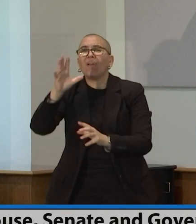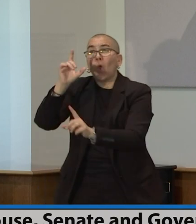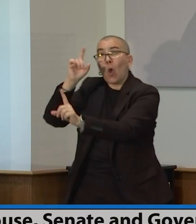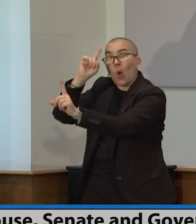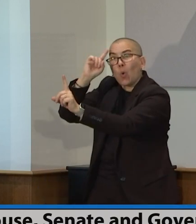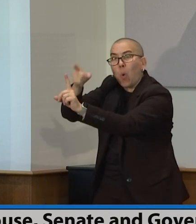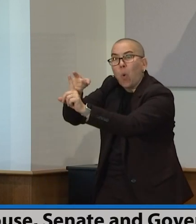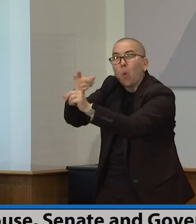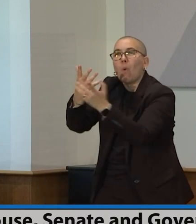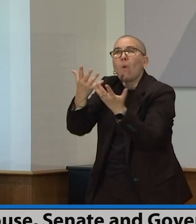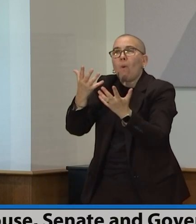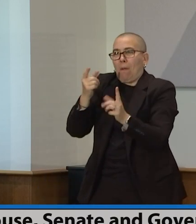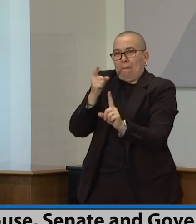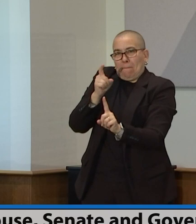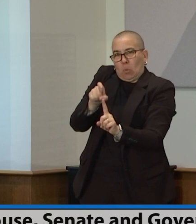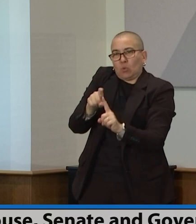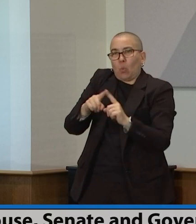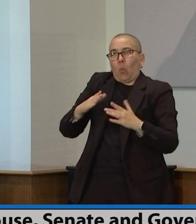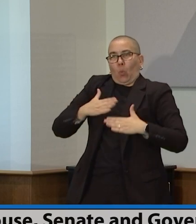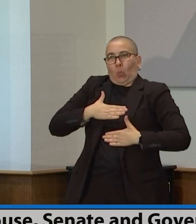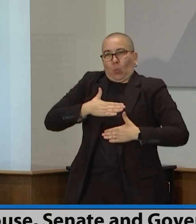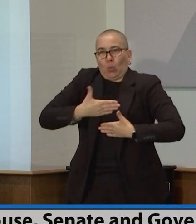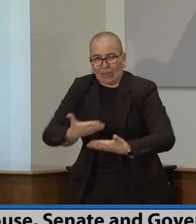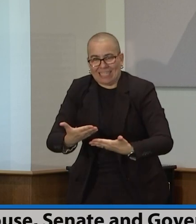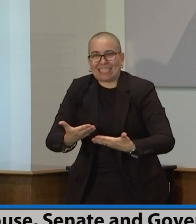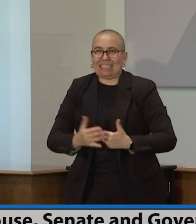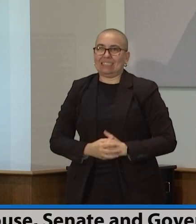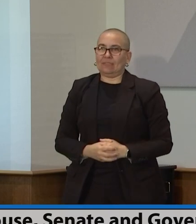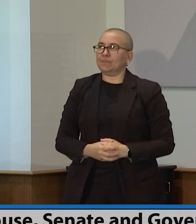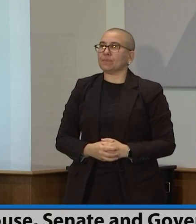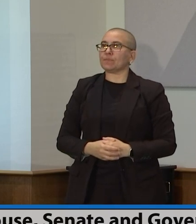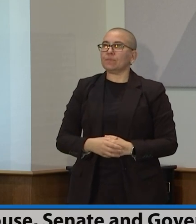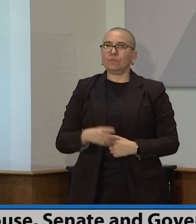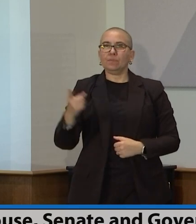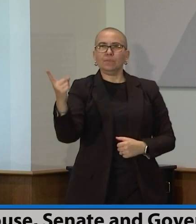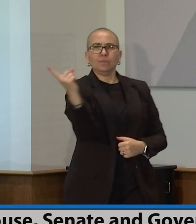hear what they come up with. Can the public see the target numbers?